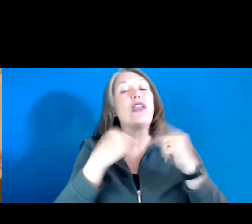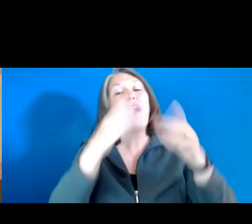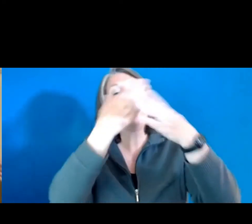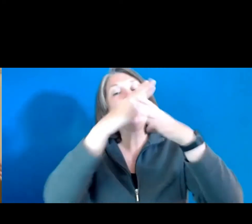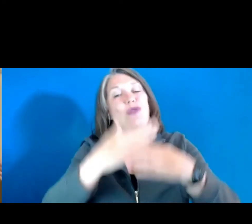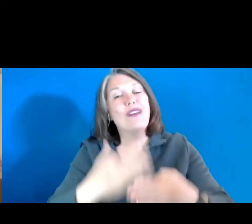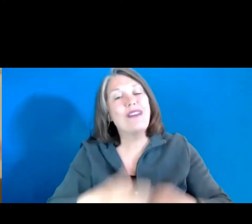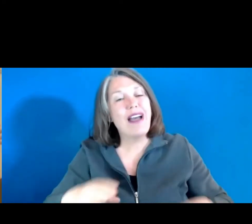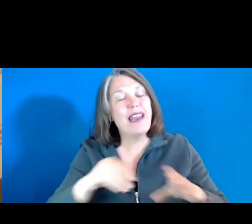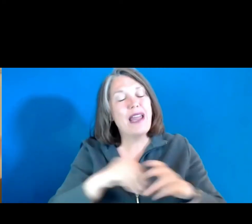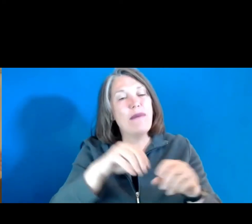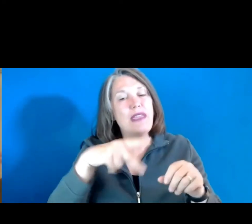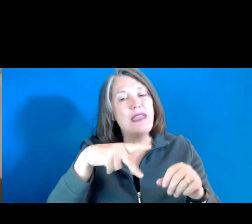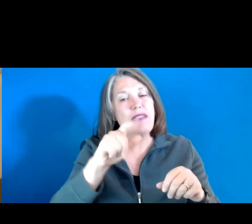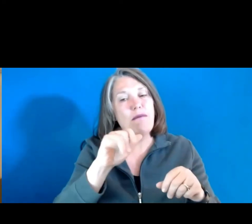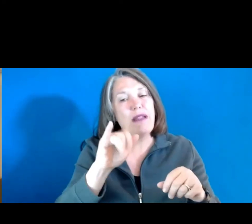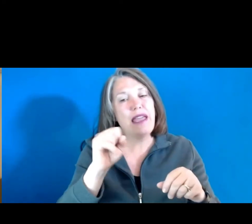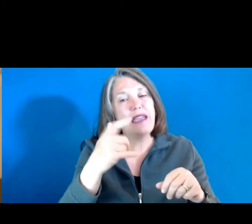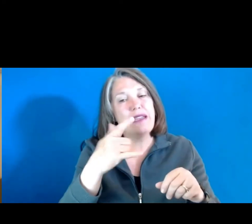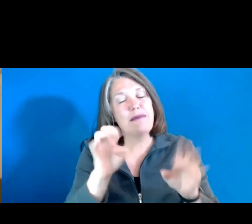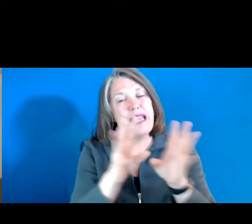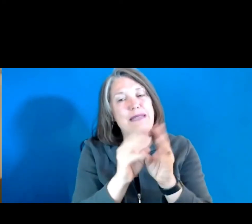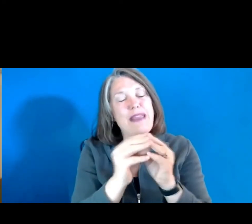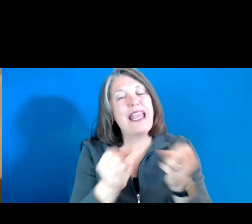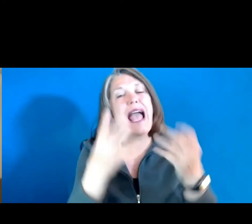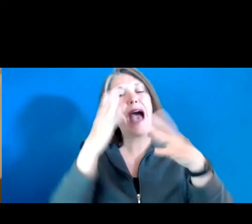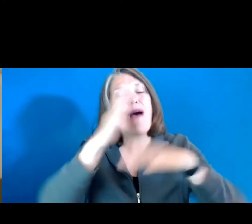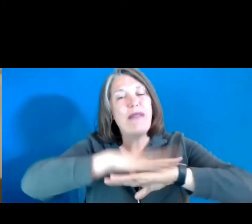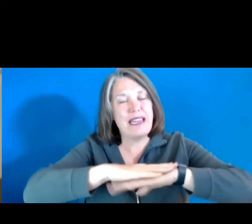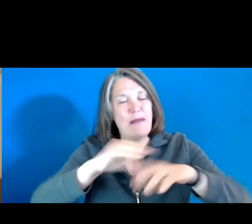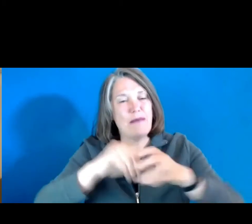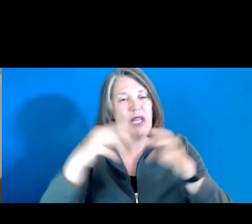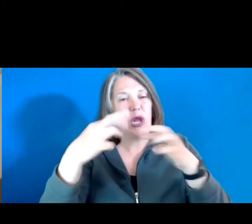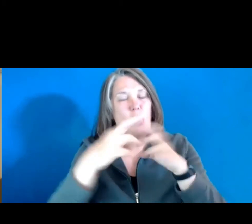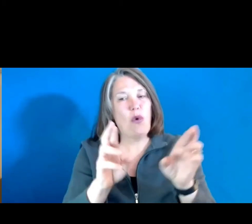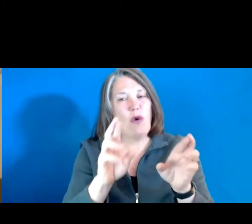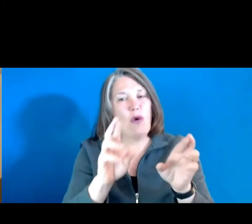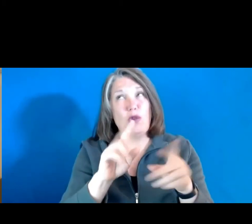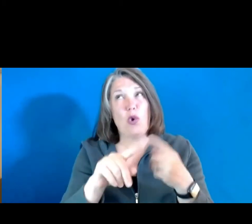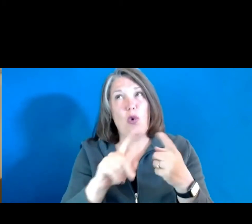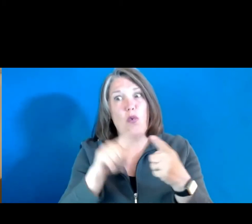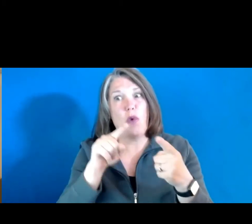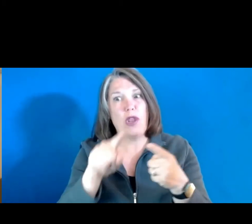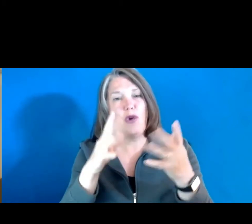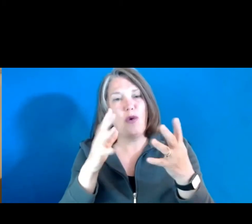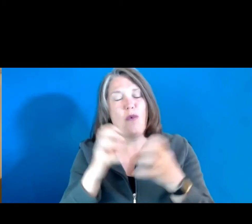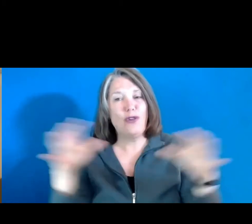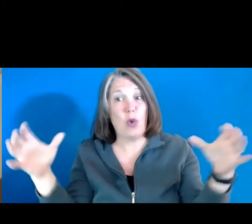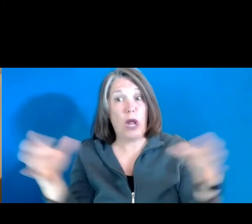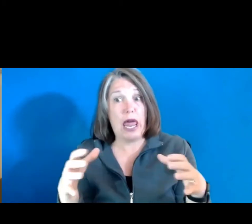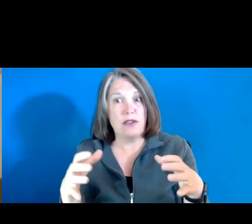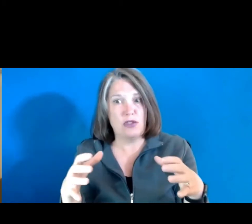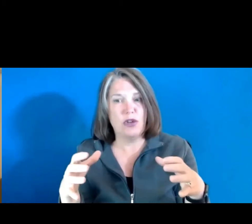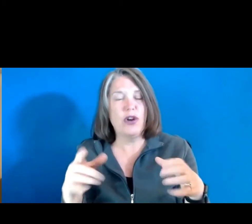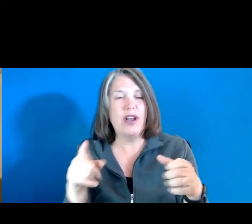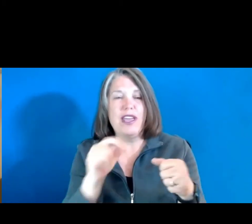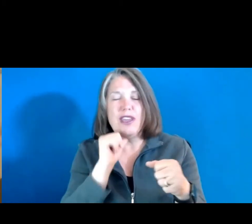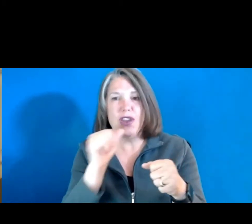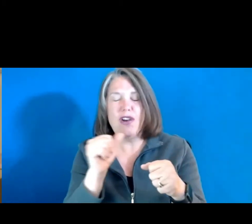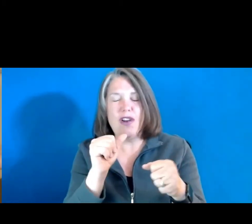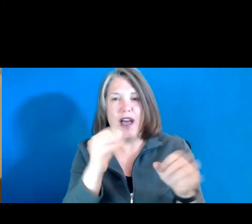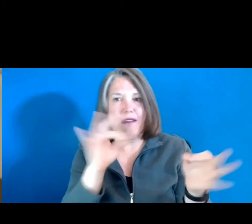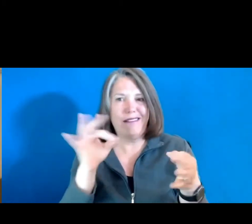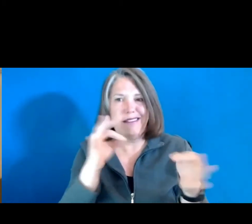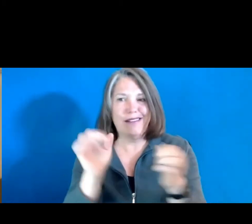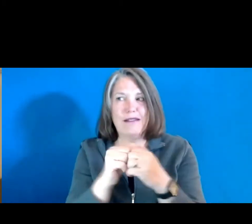place-based meeting the number of tables in a room so that when you want to cluster around it, you are not distracted by